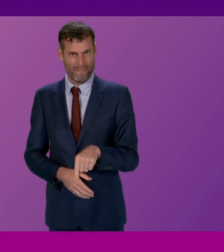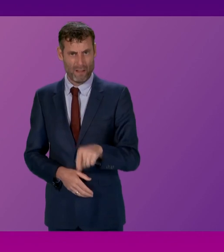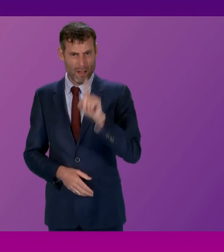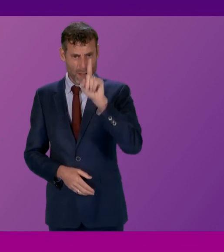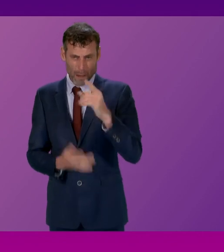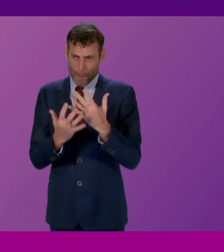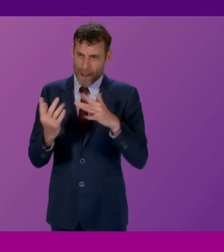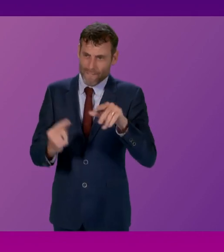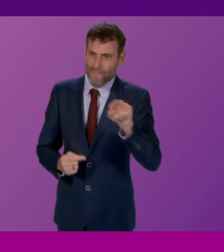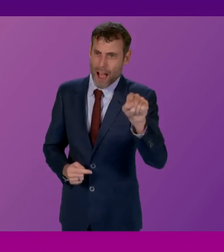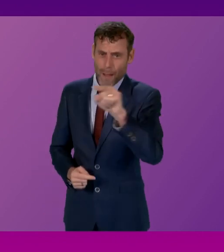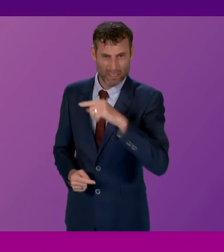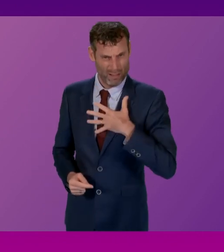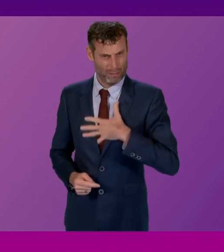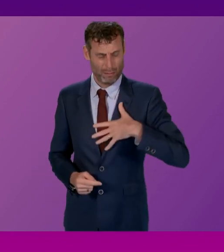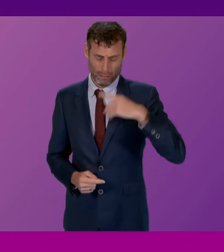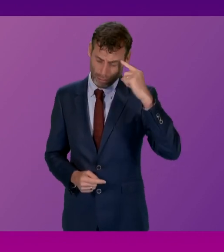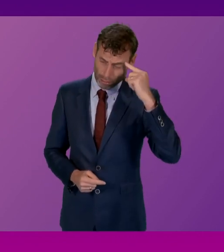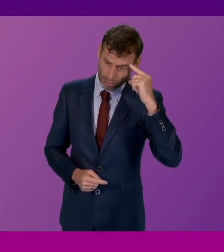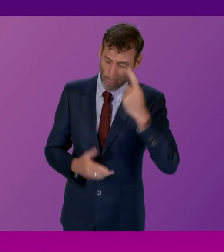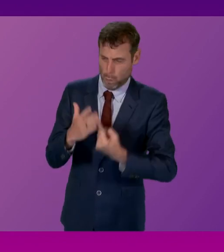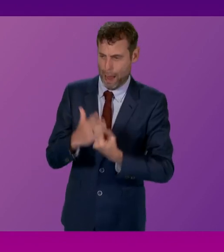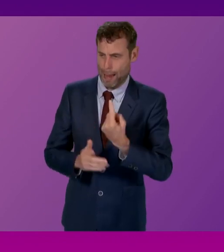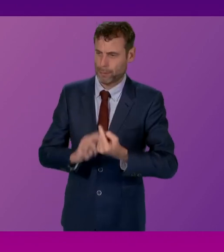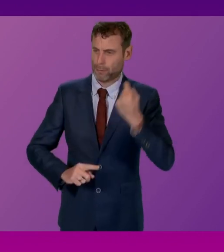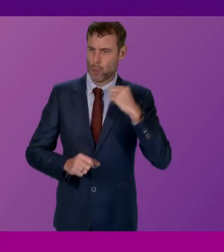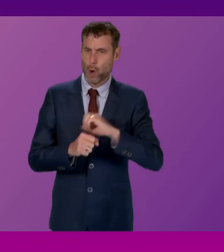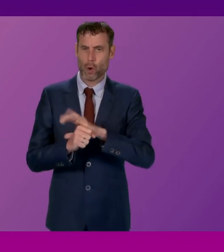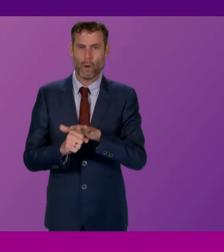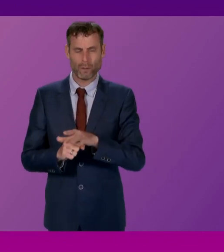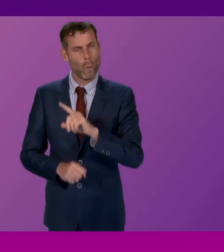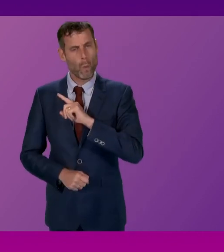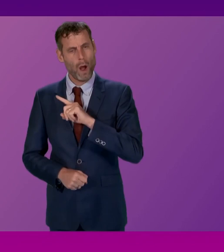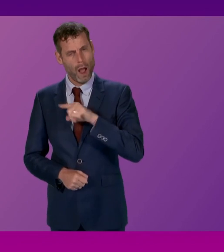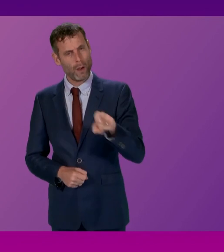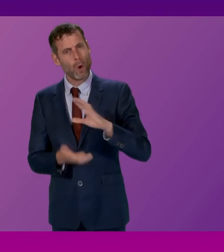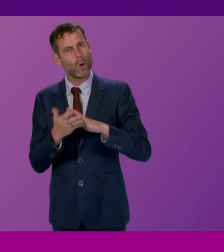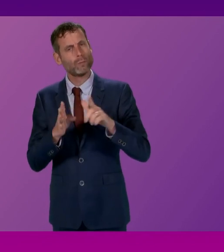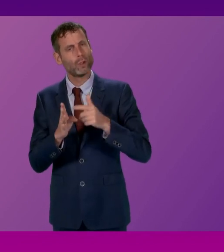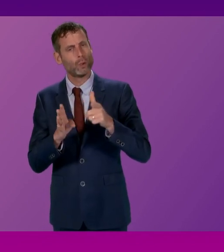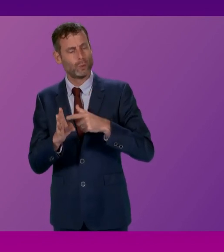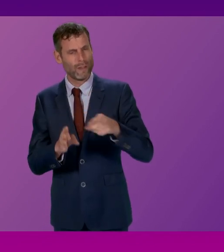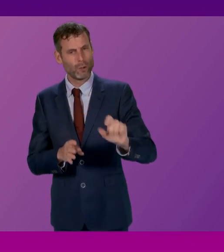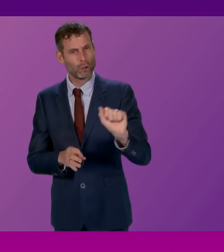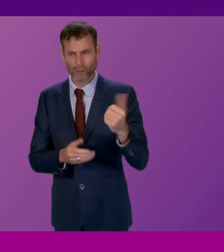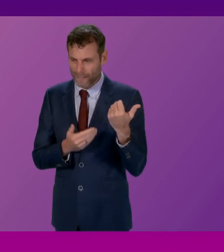So why has Hamza Youssef not handed over key messages to the inquiry? First Minister. Can I say